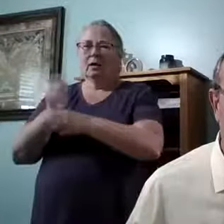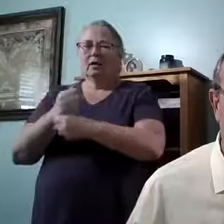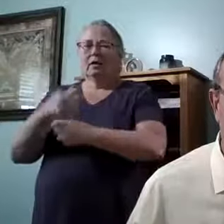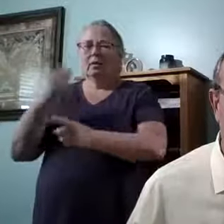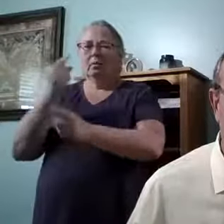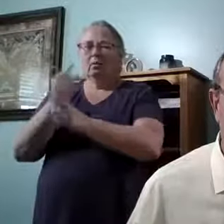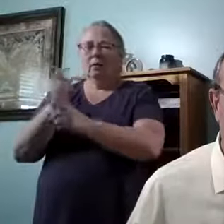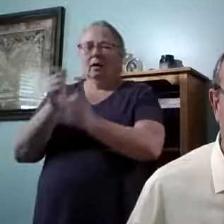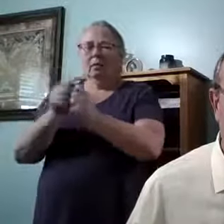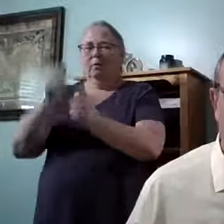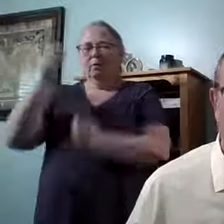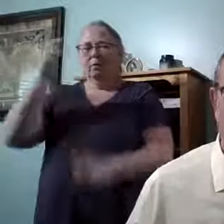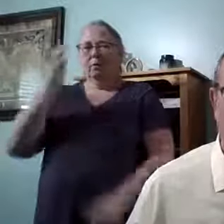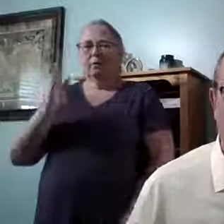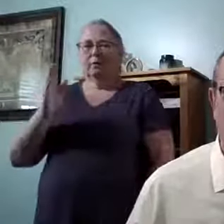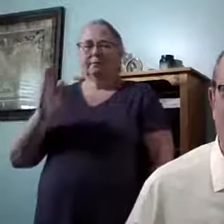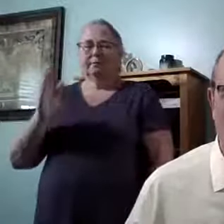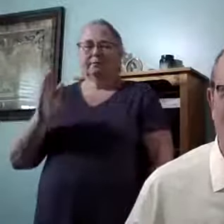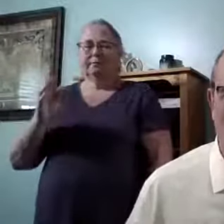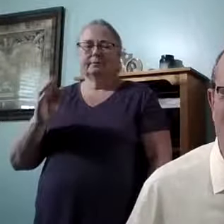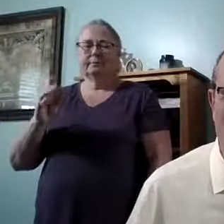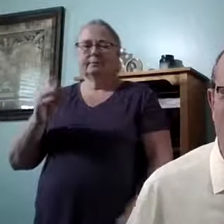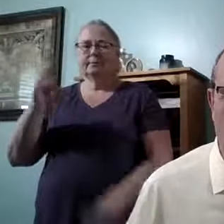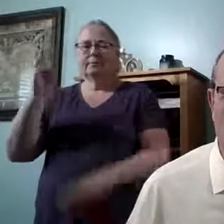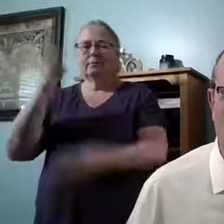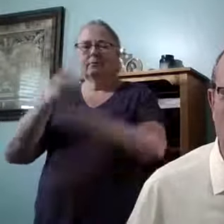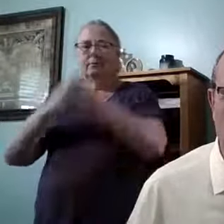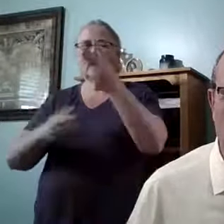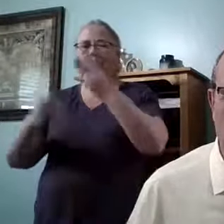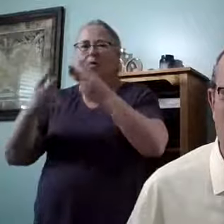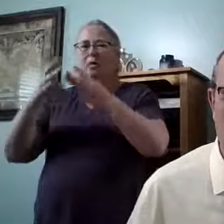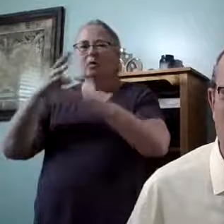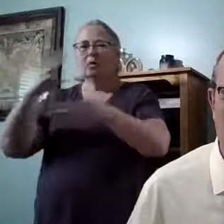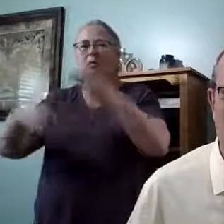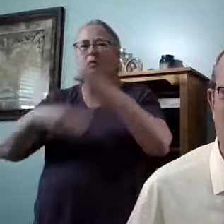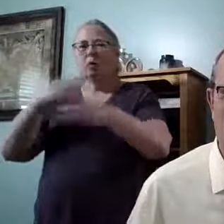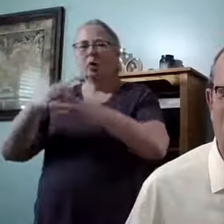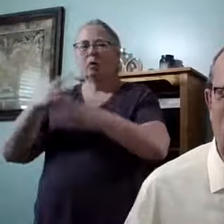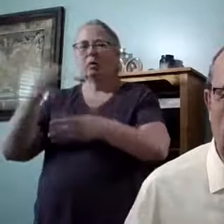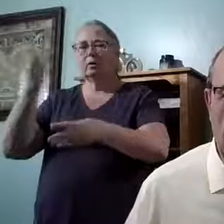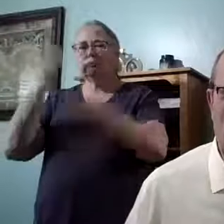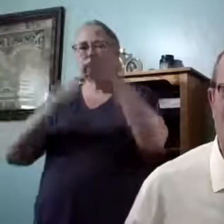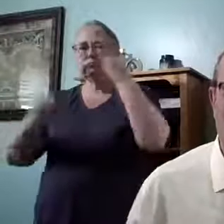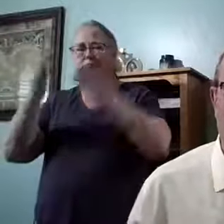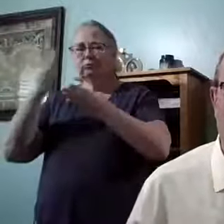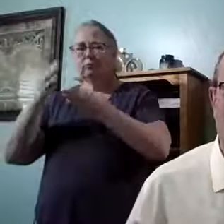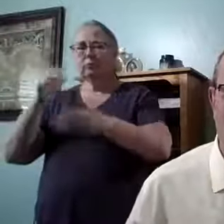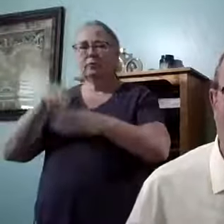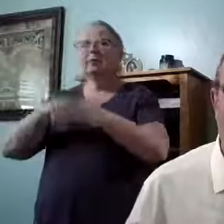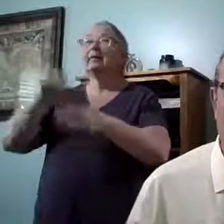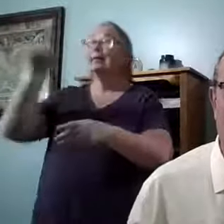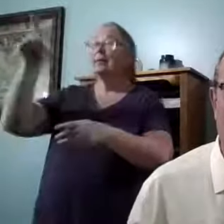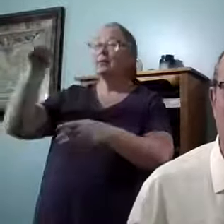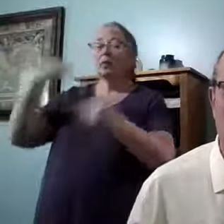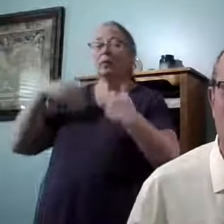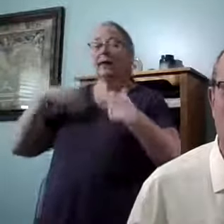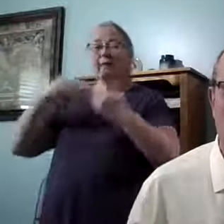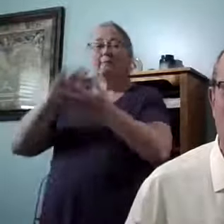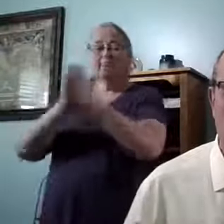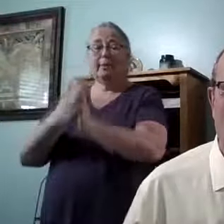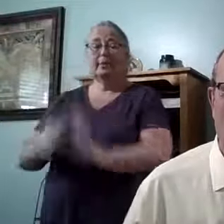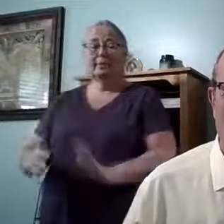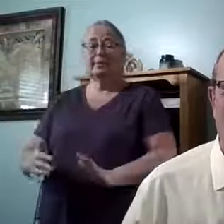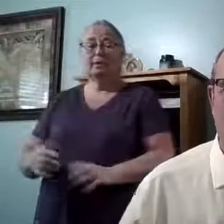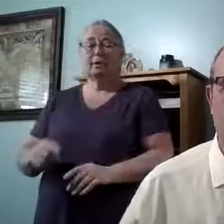right with God. In the world, we're going to have tribulation, Jesus said, but in him, we can have peace.